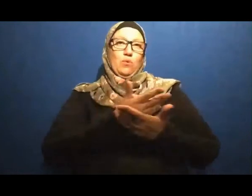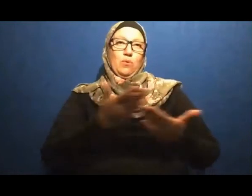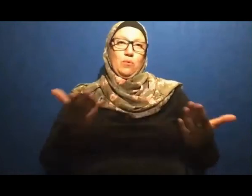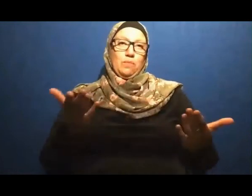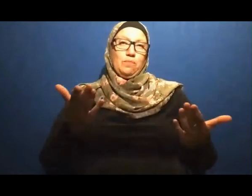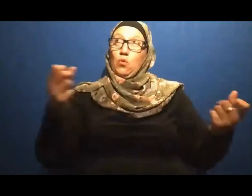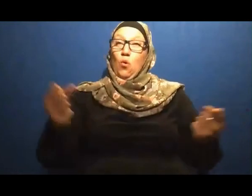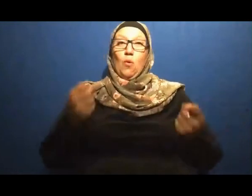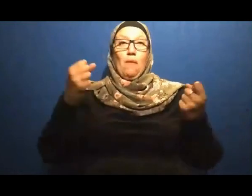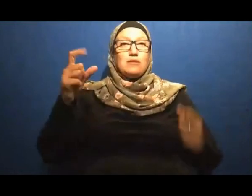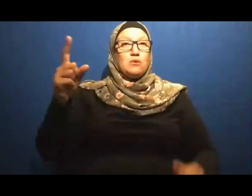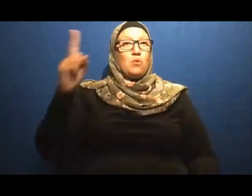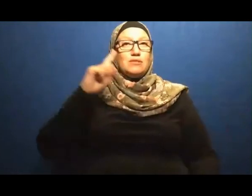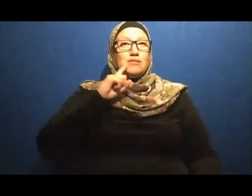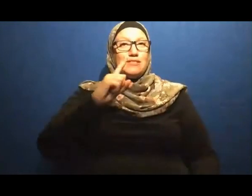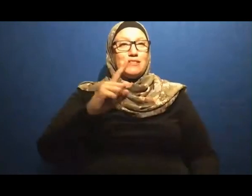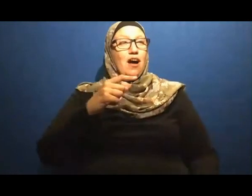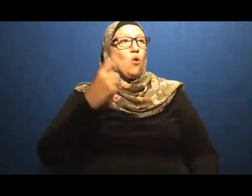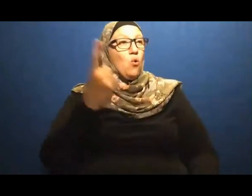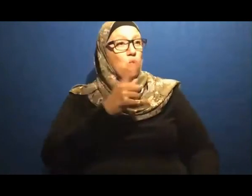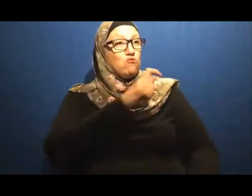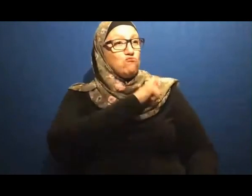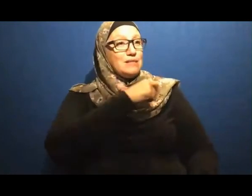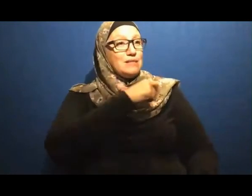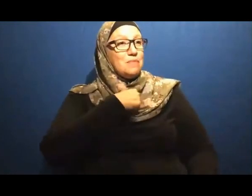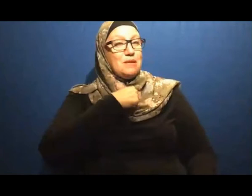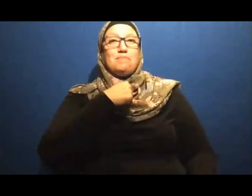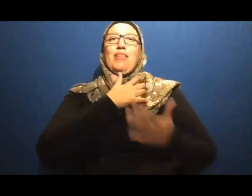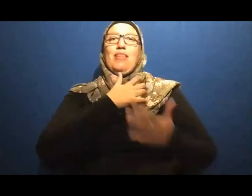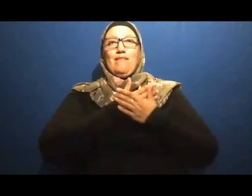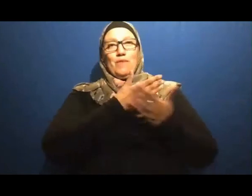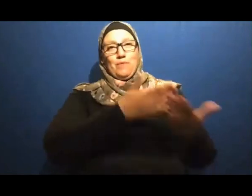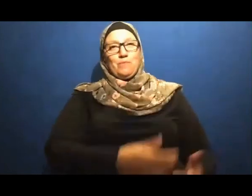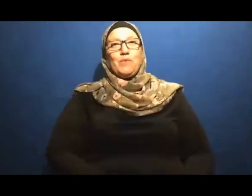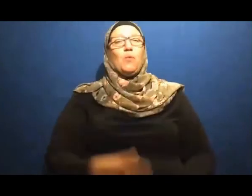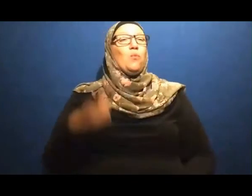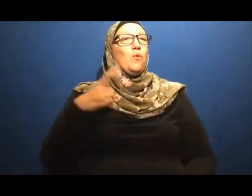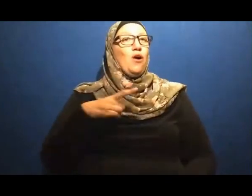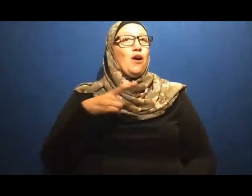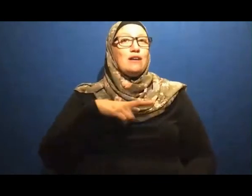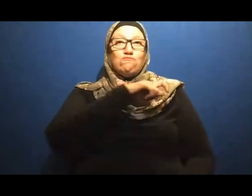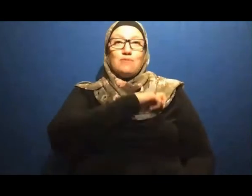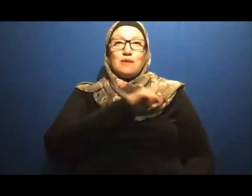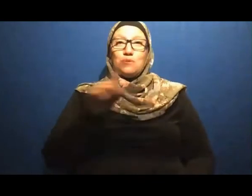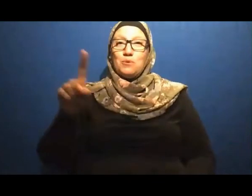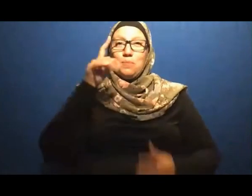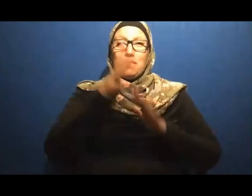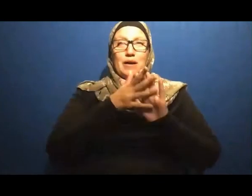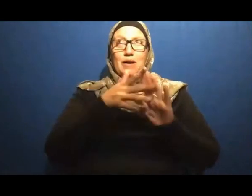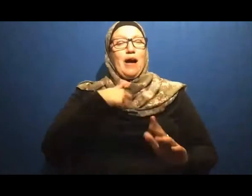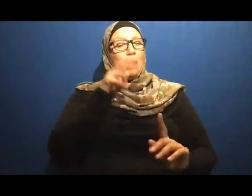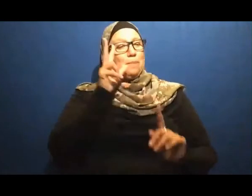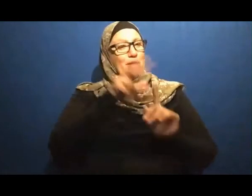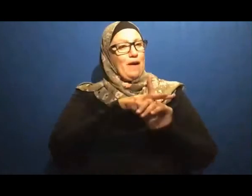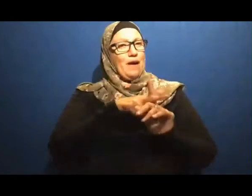that I love those who trust Me Because trust in God Is an application of faith Is the reflection of